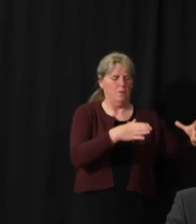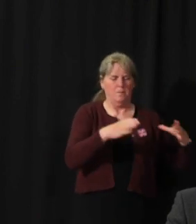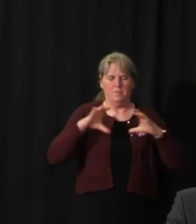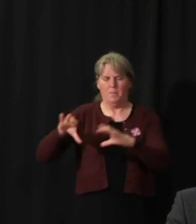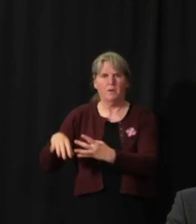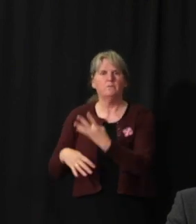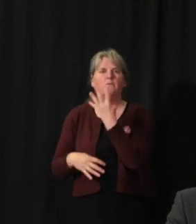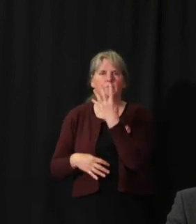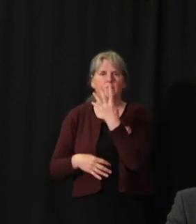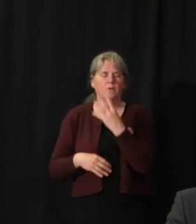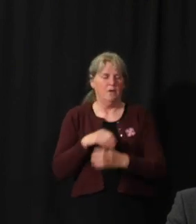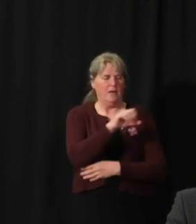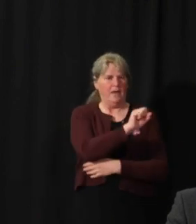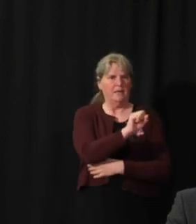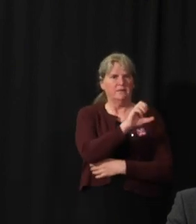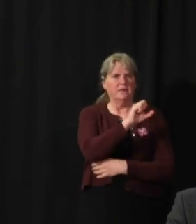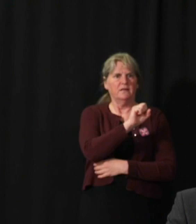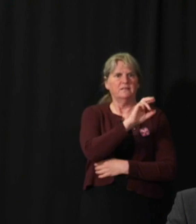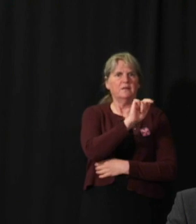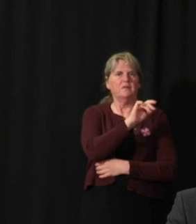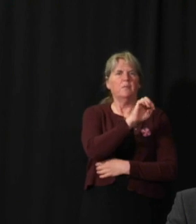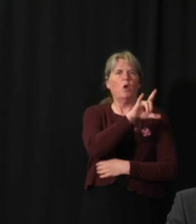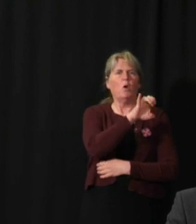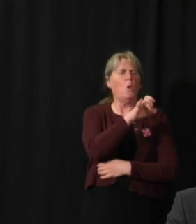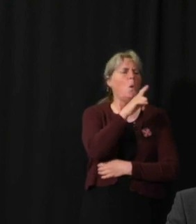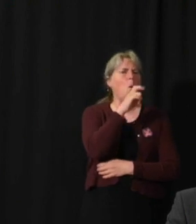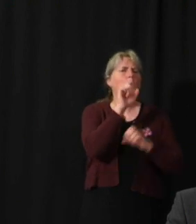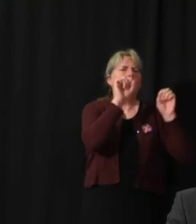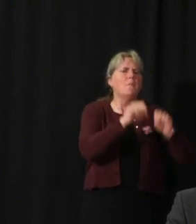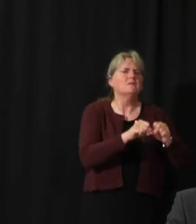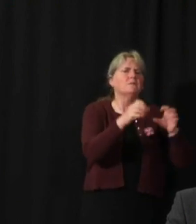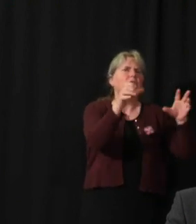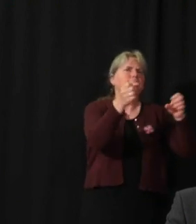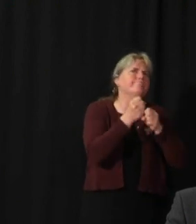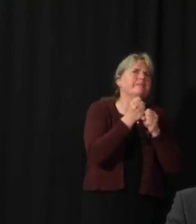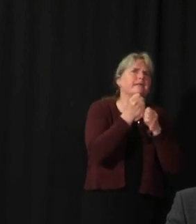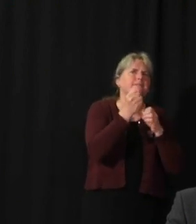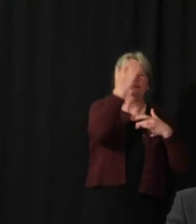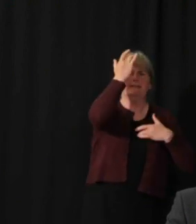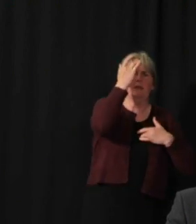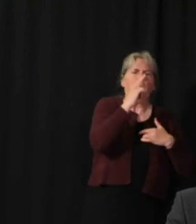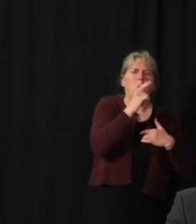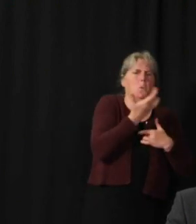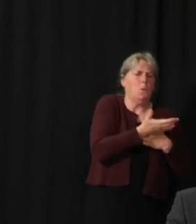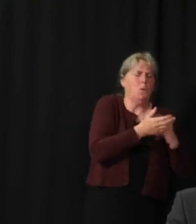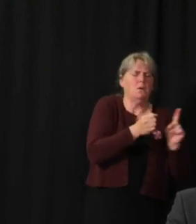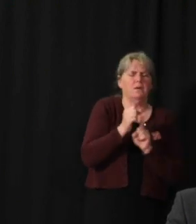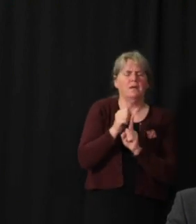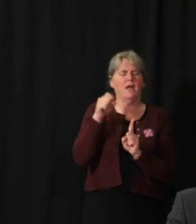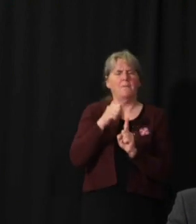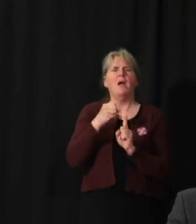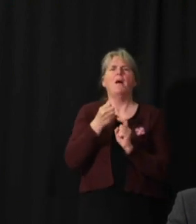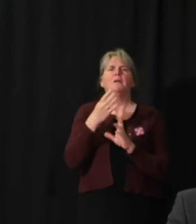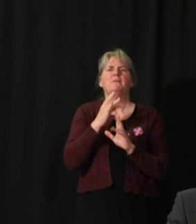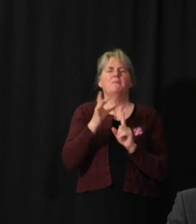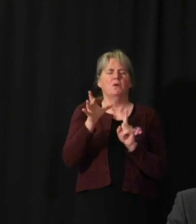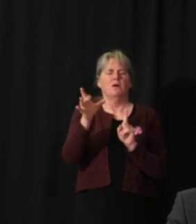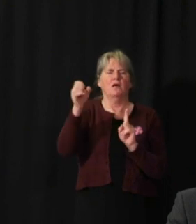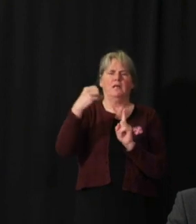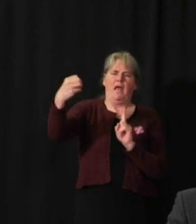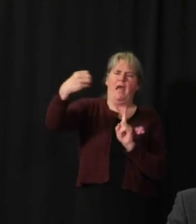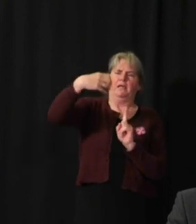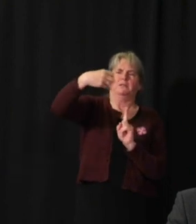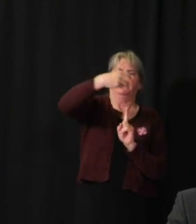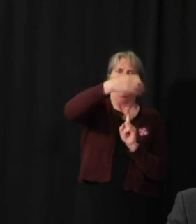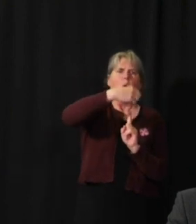And the S stands for susceptible, so who is susceptible to infection, exposed, the number of people exposed within